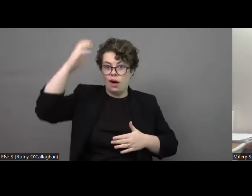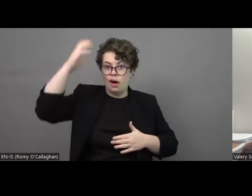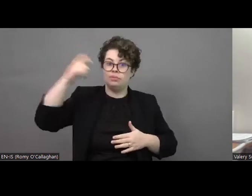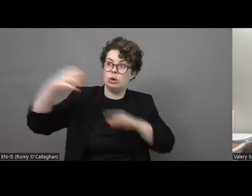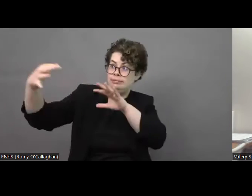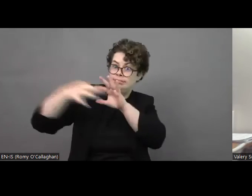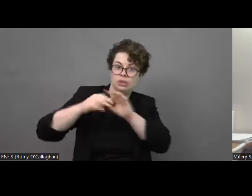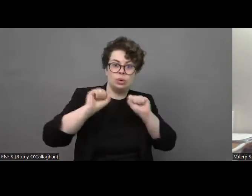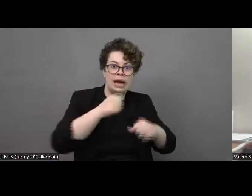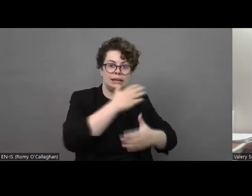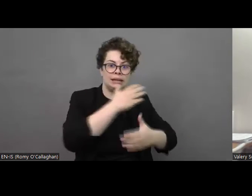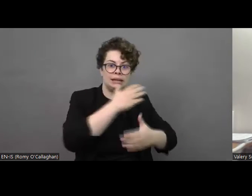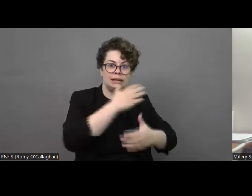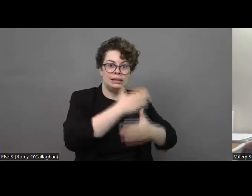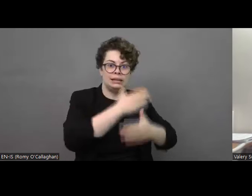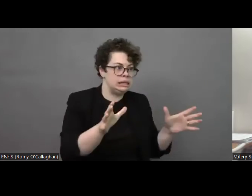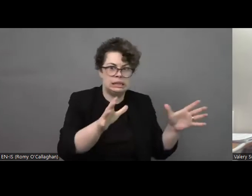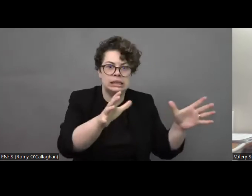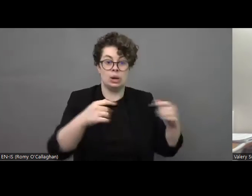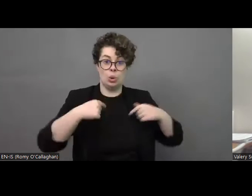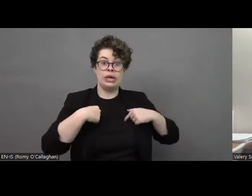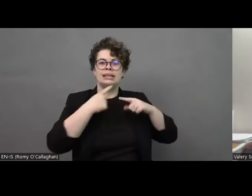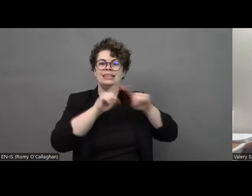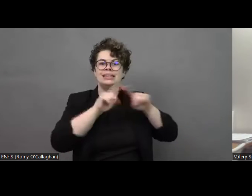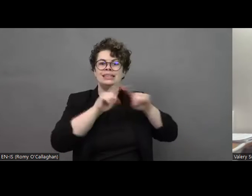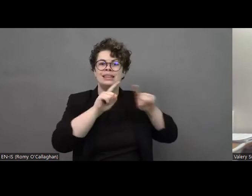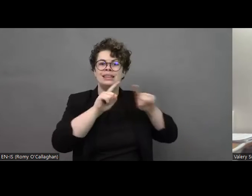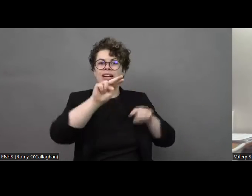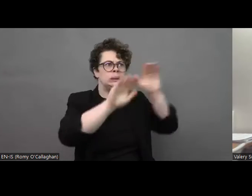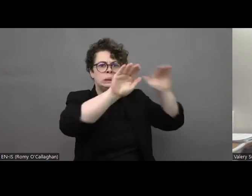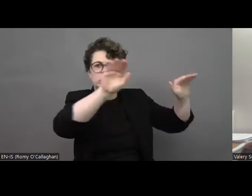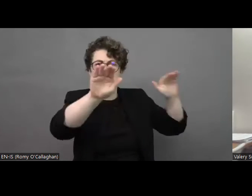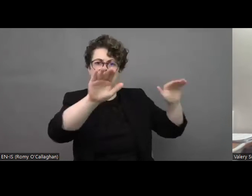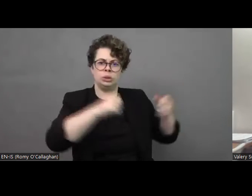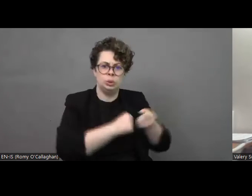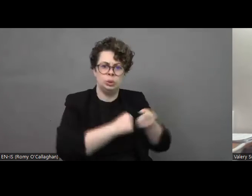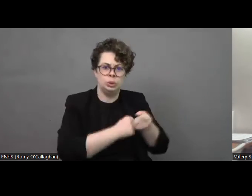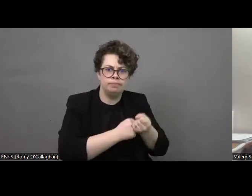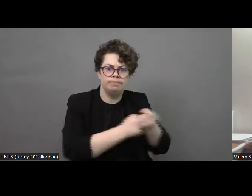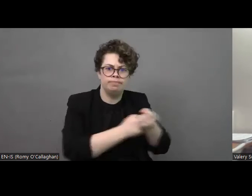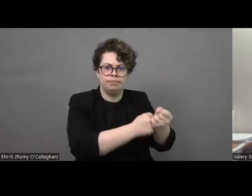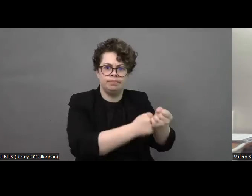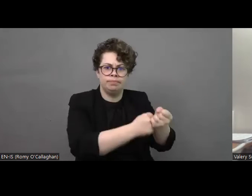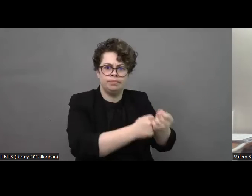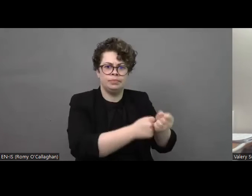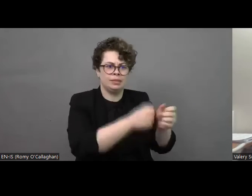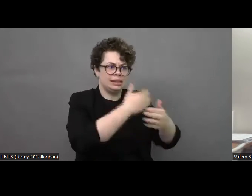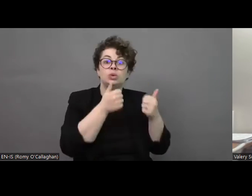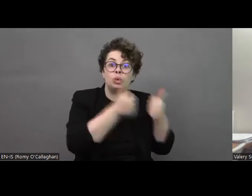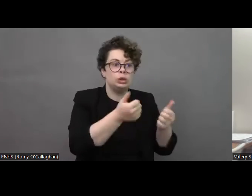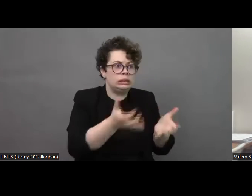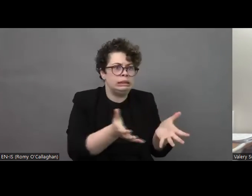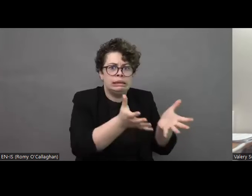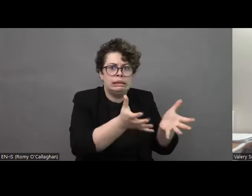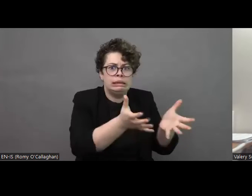government and they coordinate with NGOs and so they provide the persons with disabilities with food, medical,